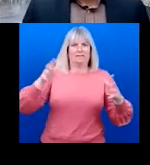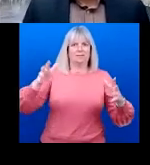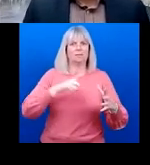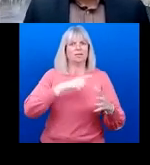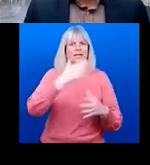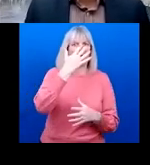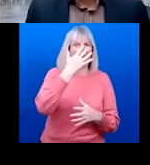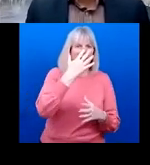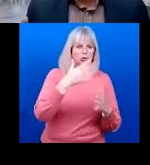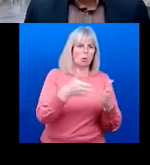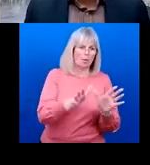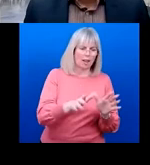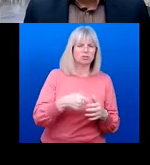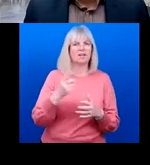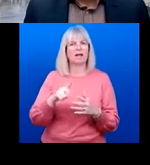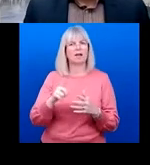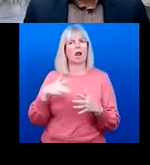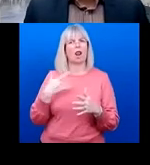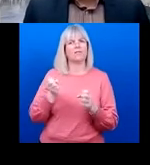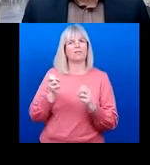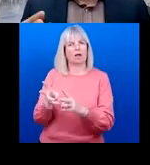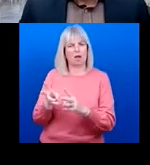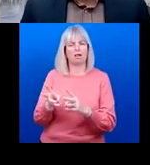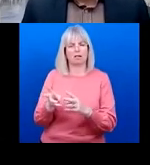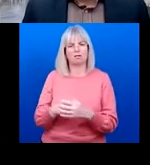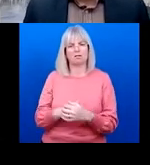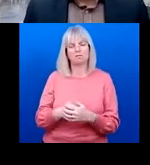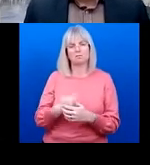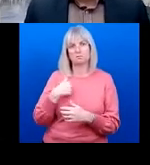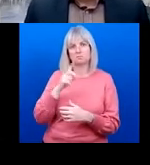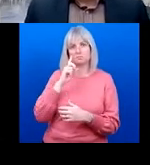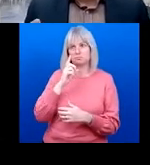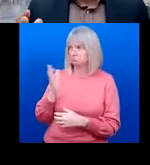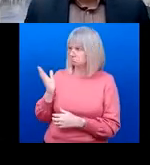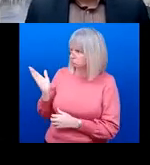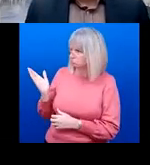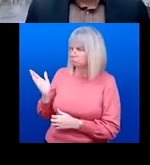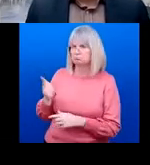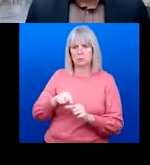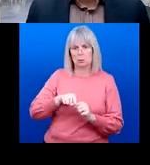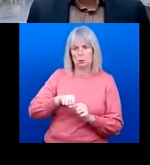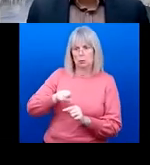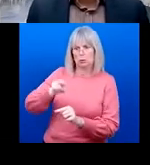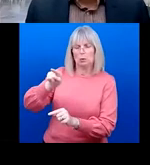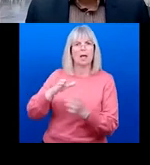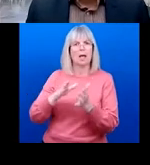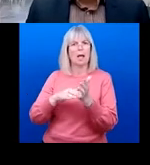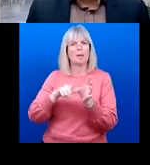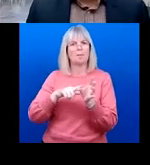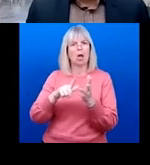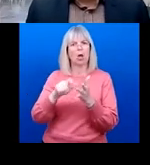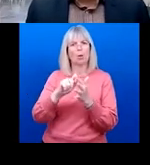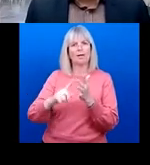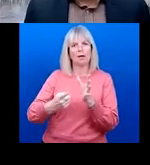lifestyle factors and we only have to really look. At the growing epidemiology of myopia to understand this in 2020